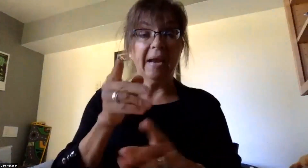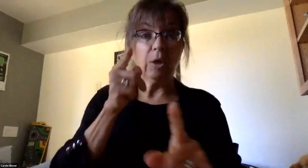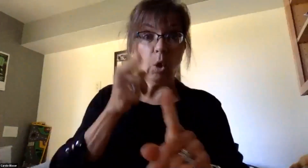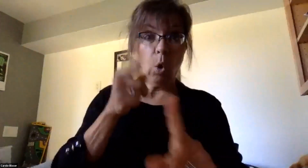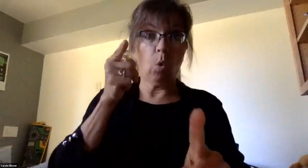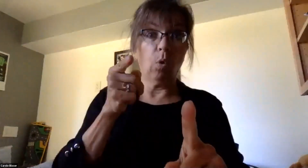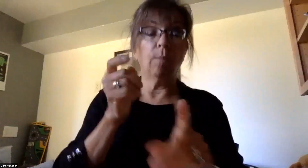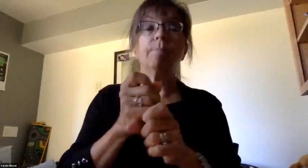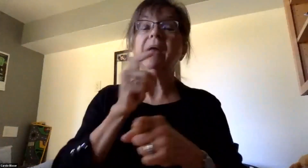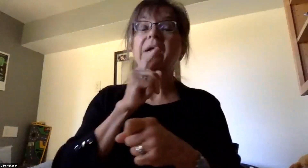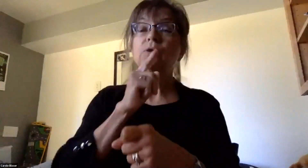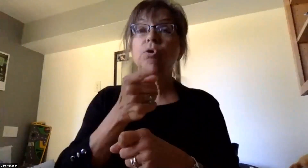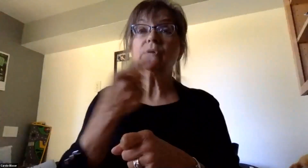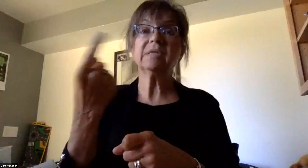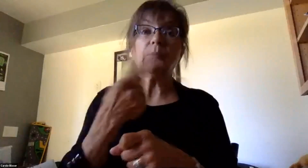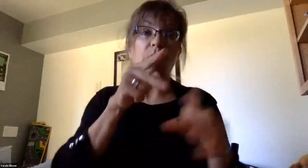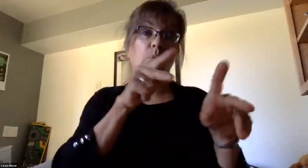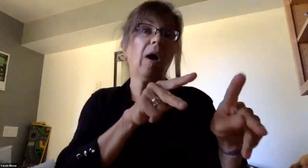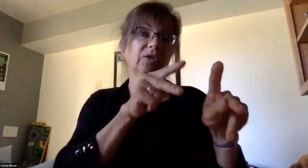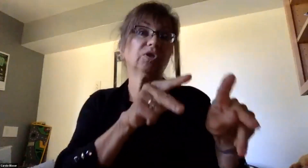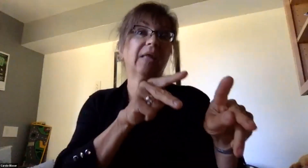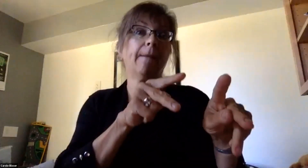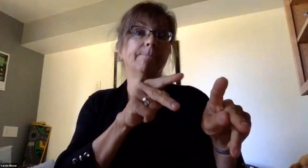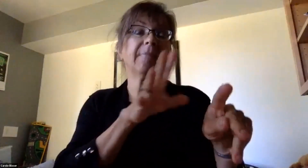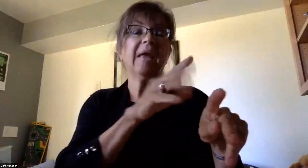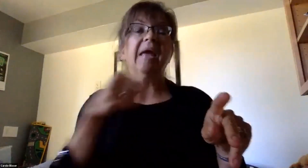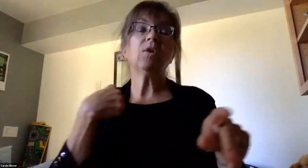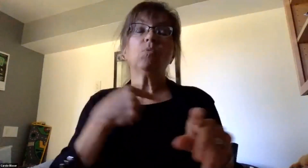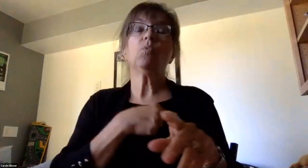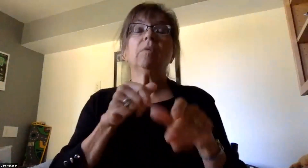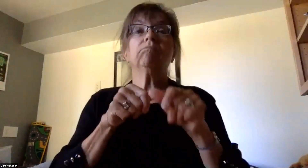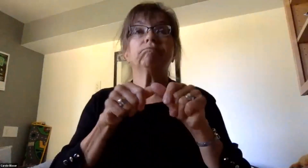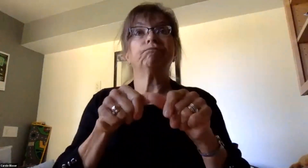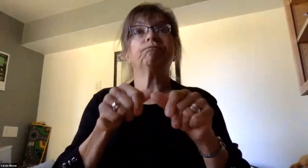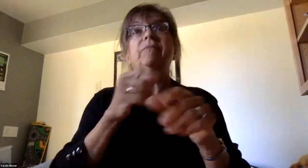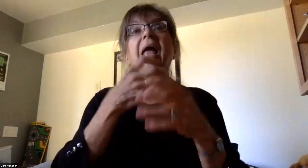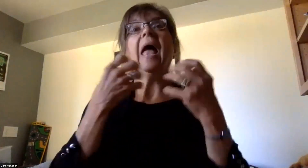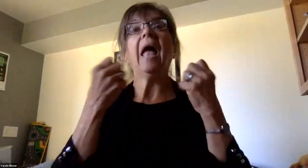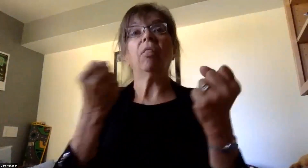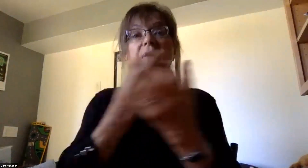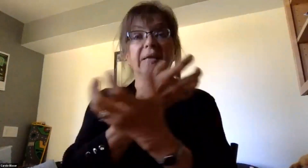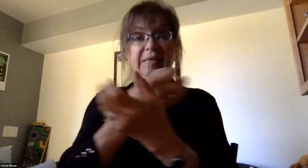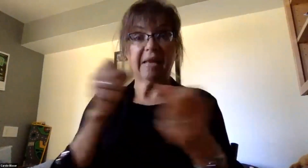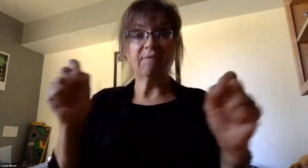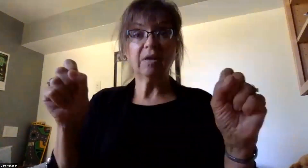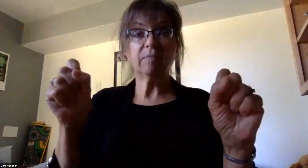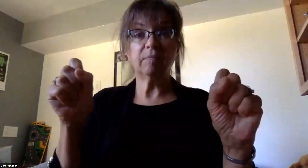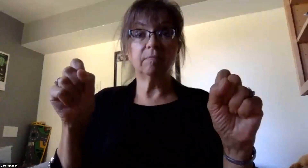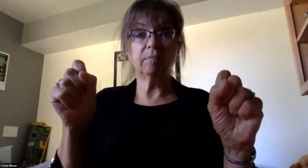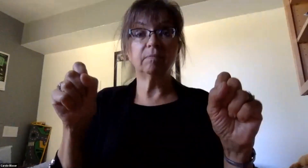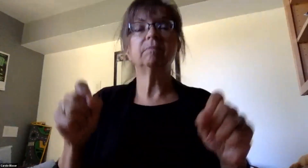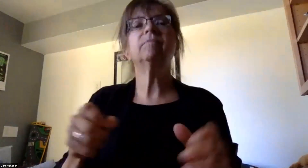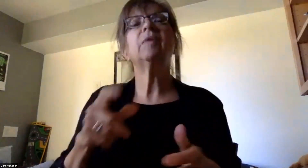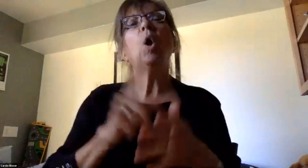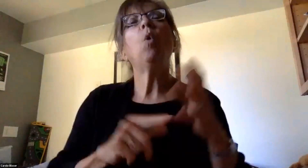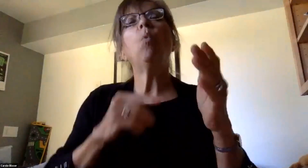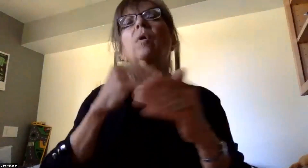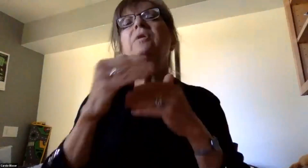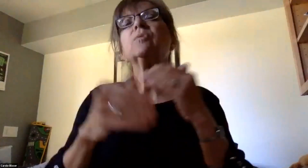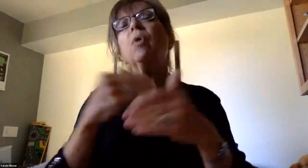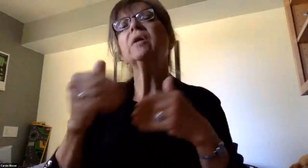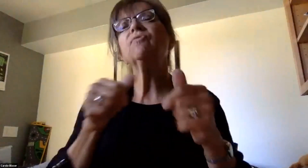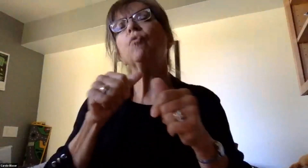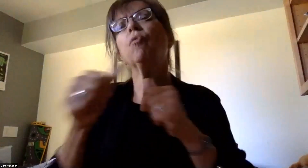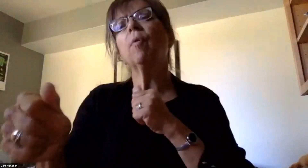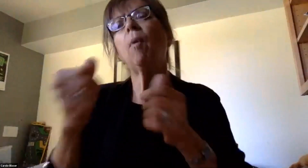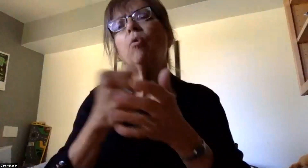is available, and that we maintain health and safety for all involved. What is the process for remote students to receive